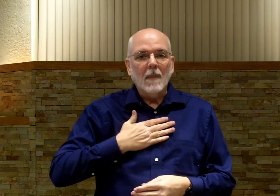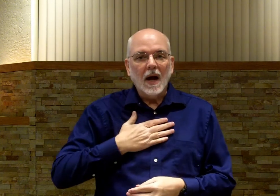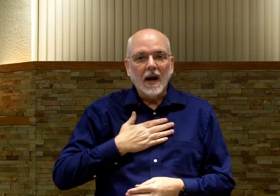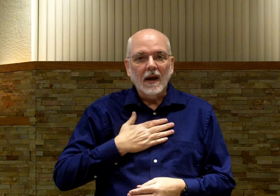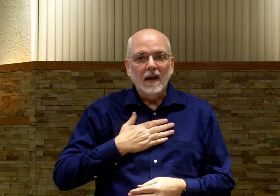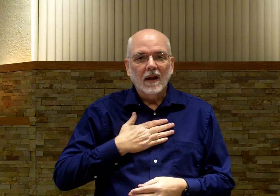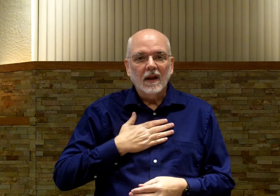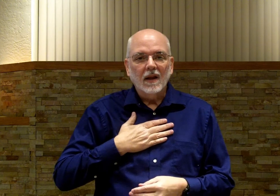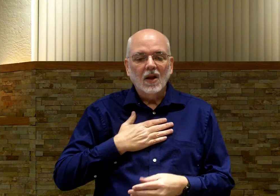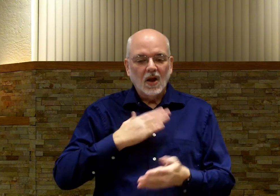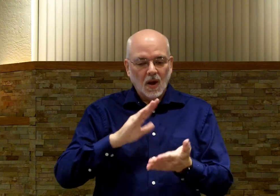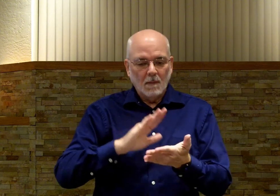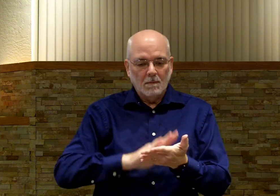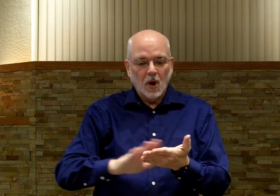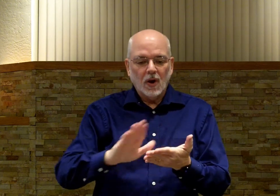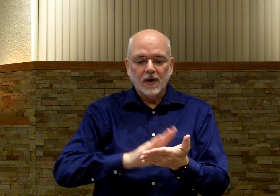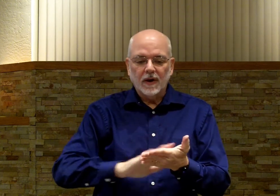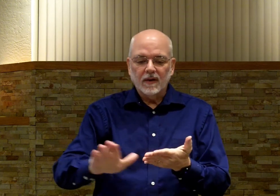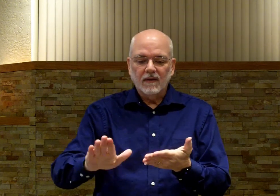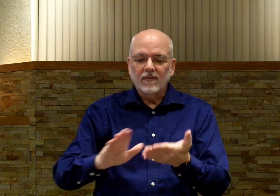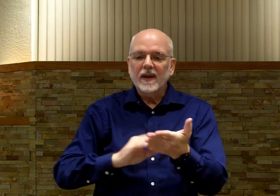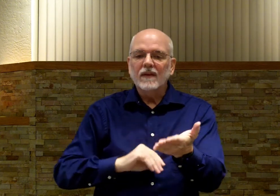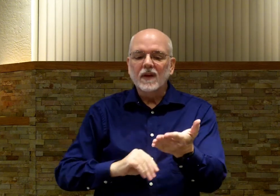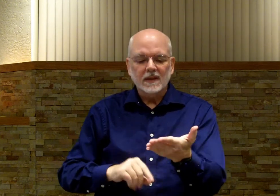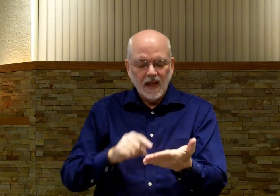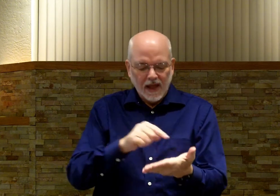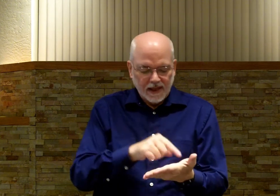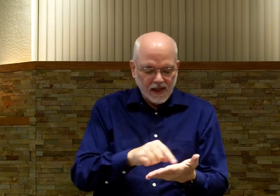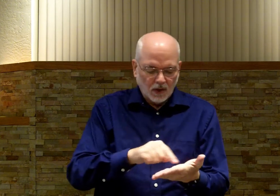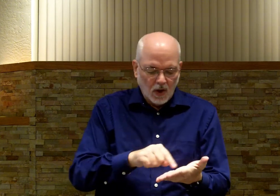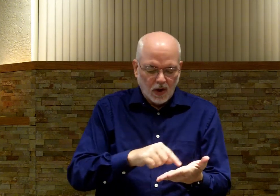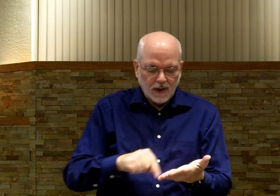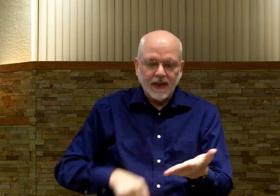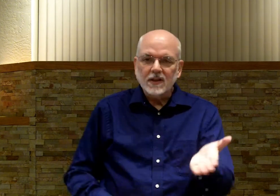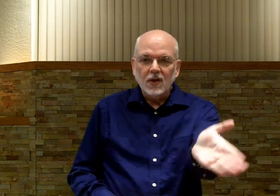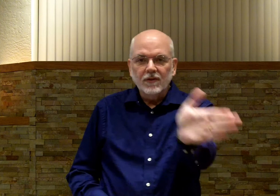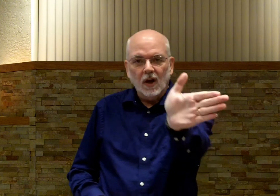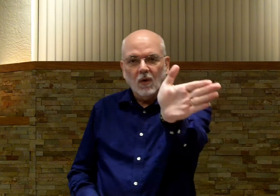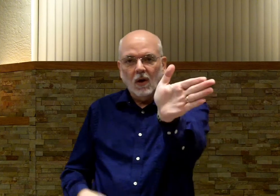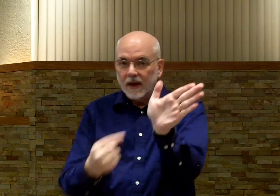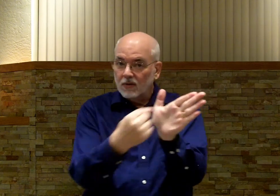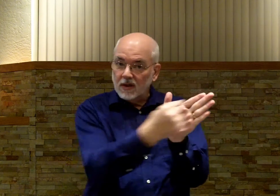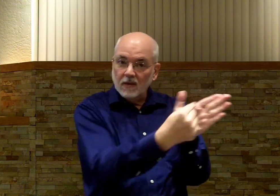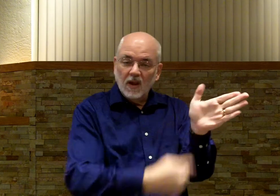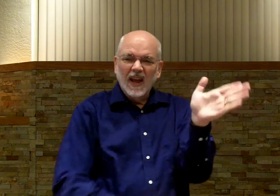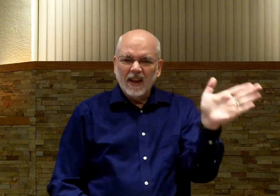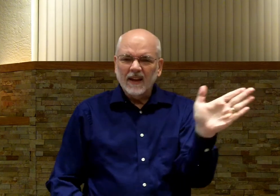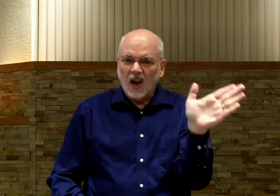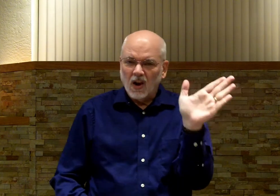My. Pardon. Forgiveness. These are all the things that you've done wrong. Can you see them? There's a